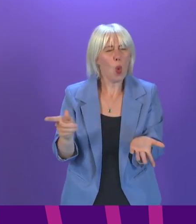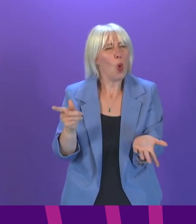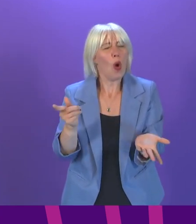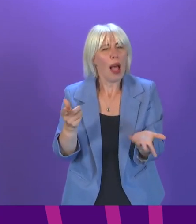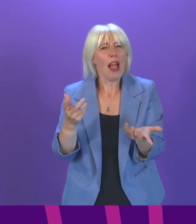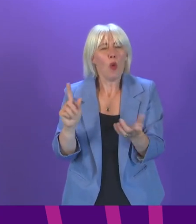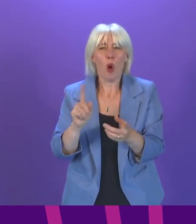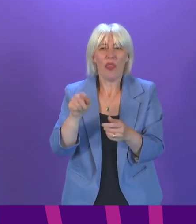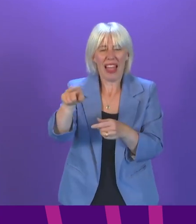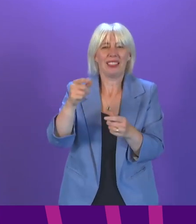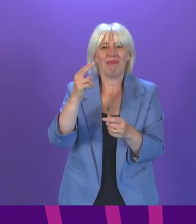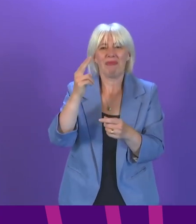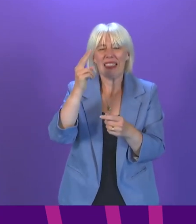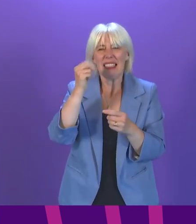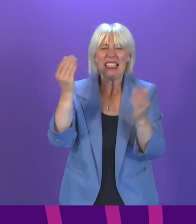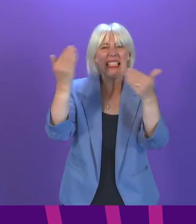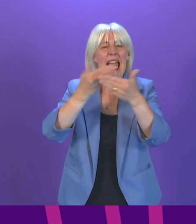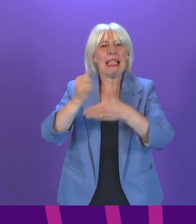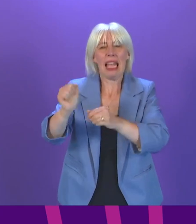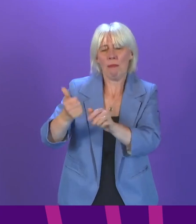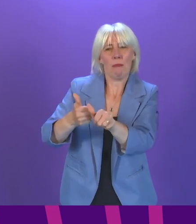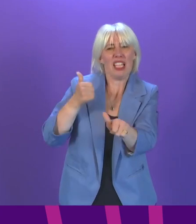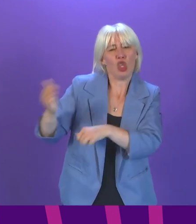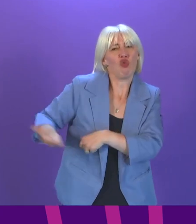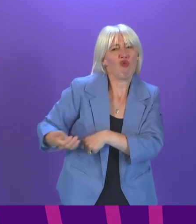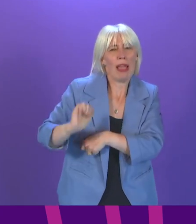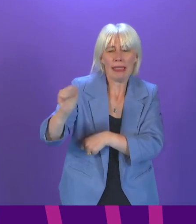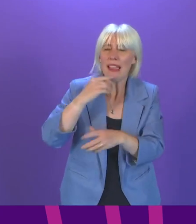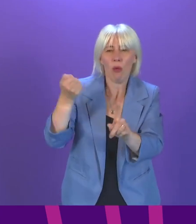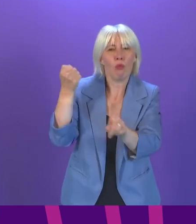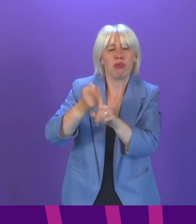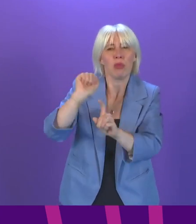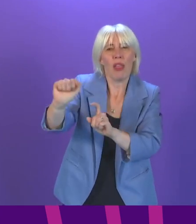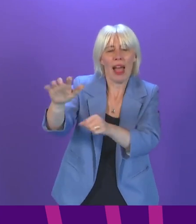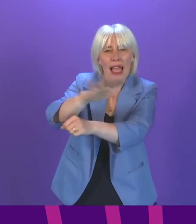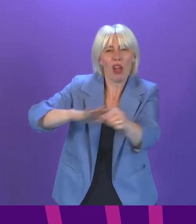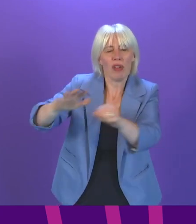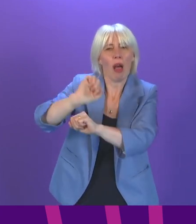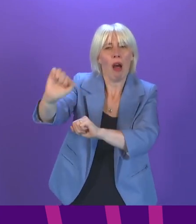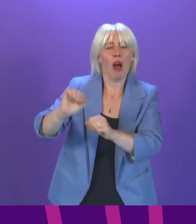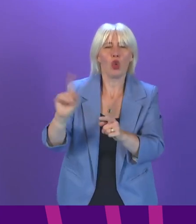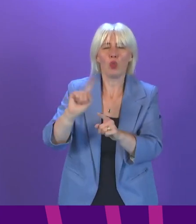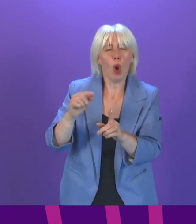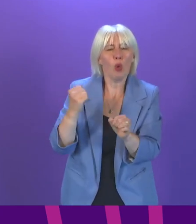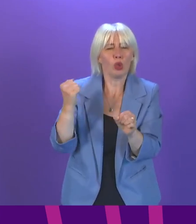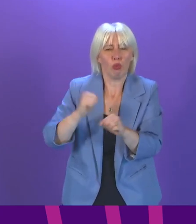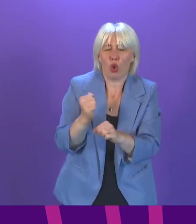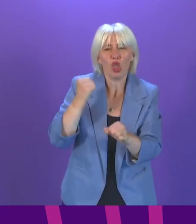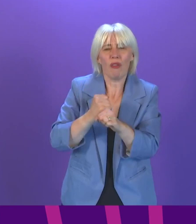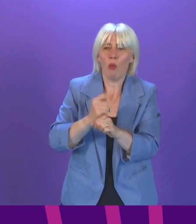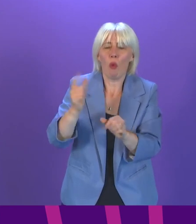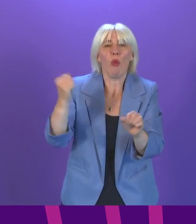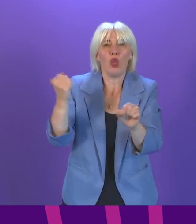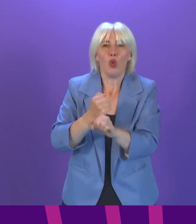Given what the nighttime industries have said about the impact on their sector, what mitigation will the Scottish Government offer